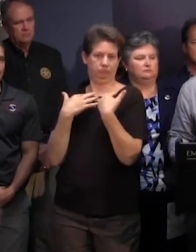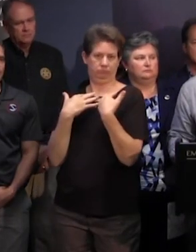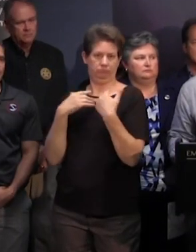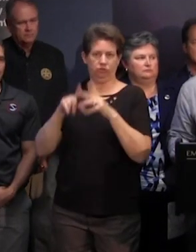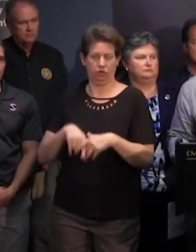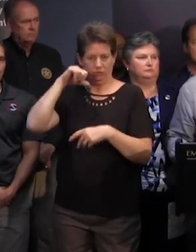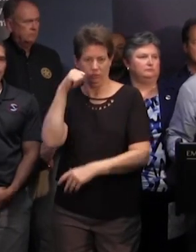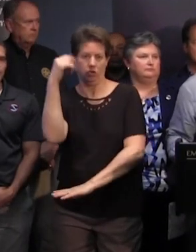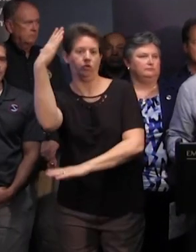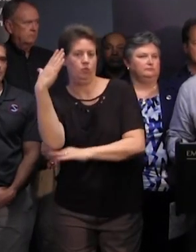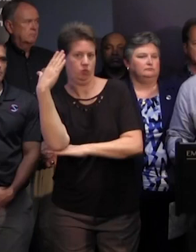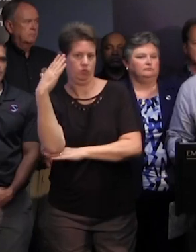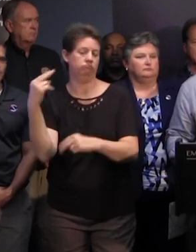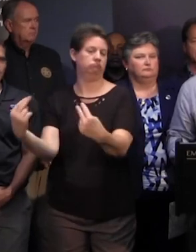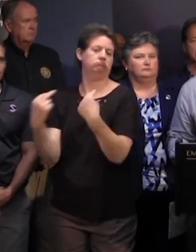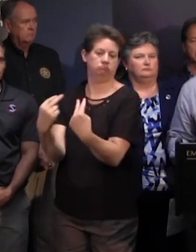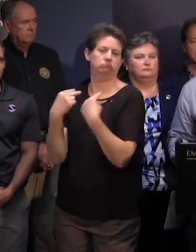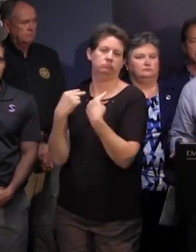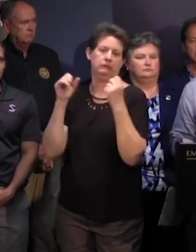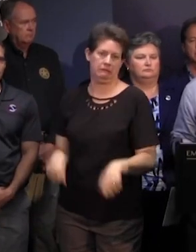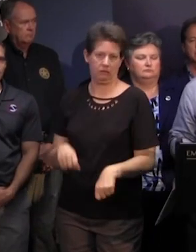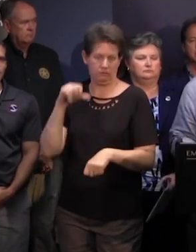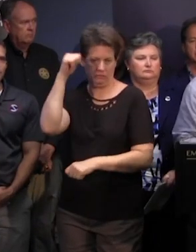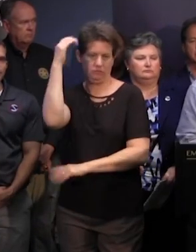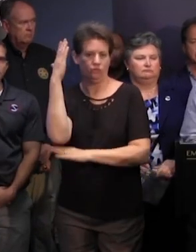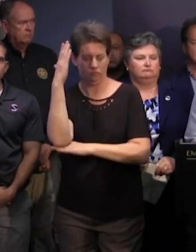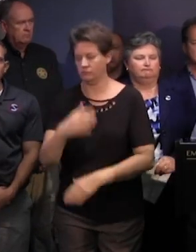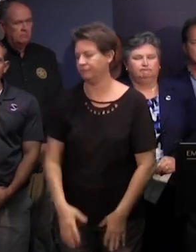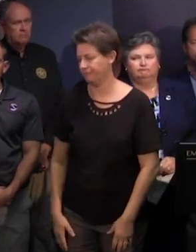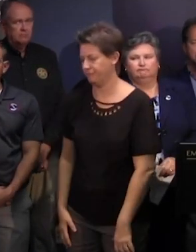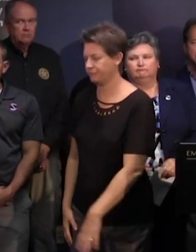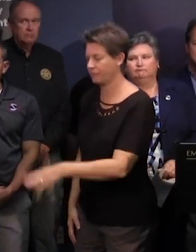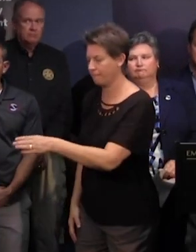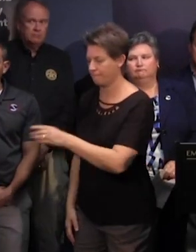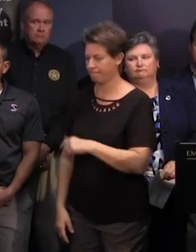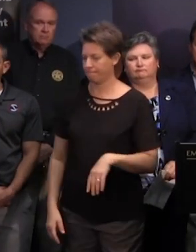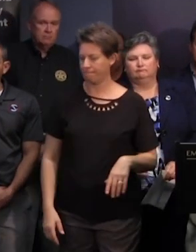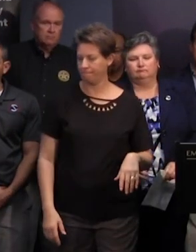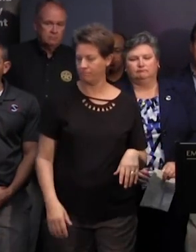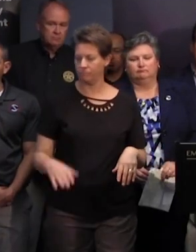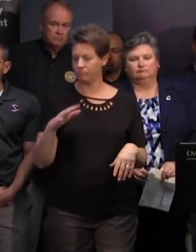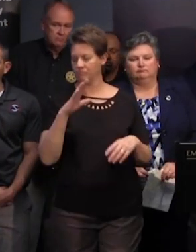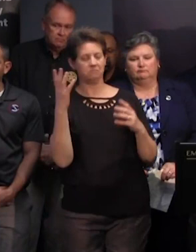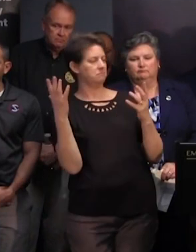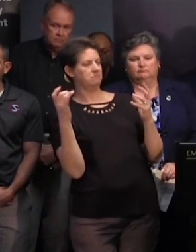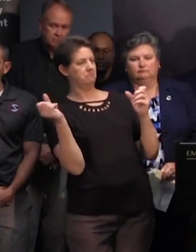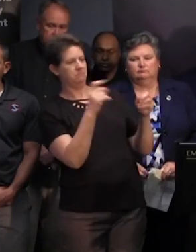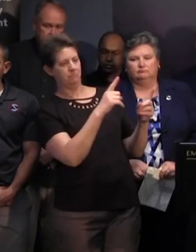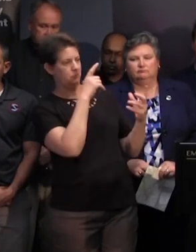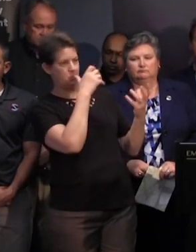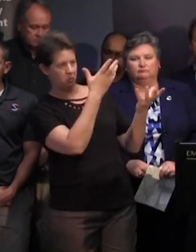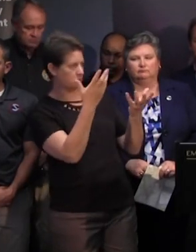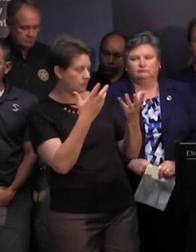back on either side of the highway that is correct there are this is just an open-ended question for whoever